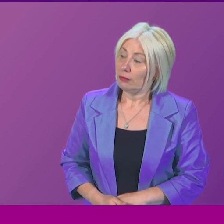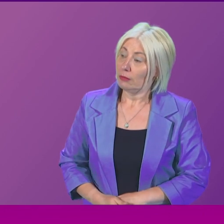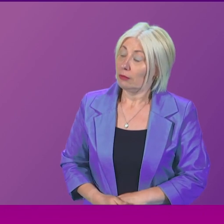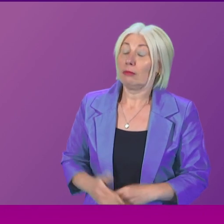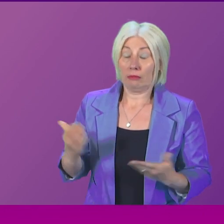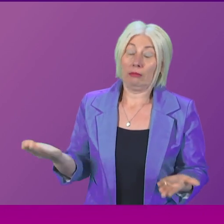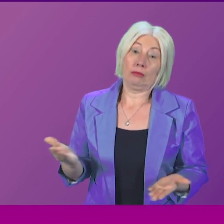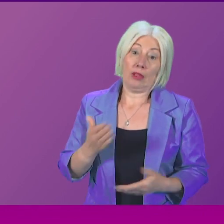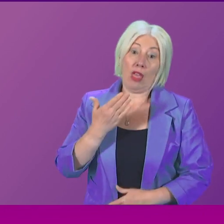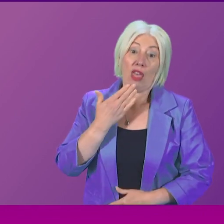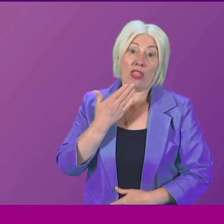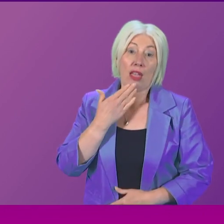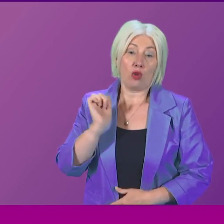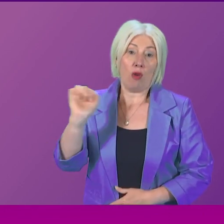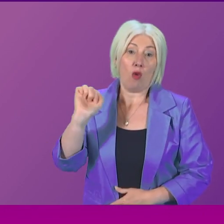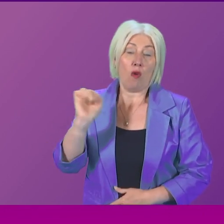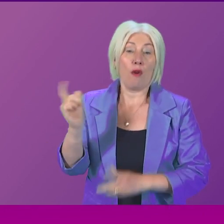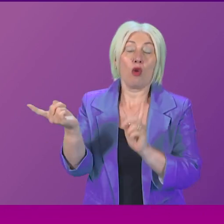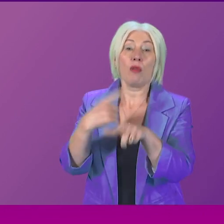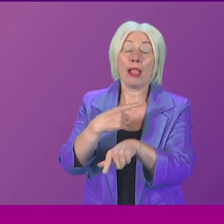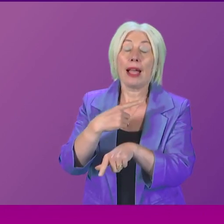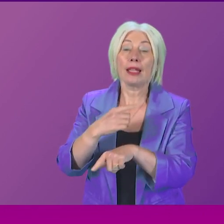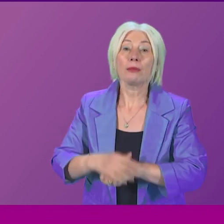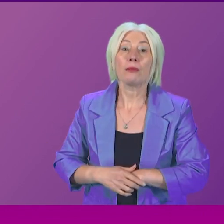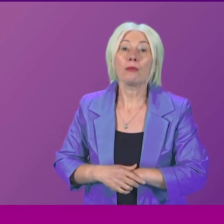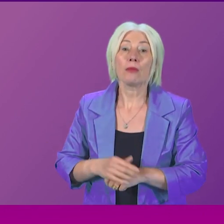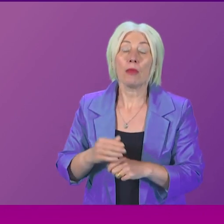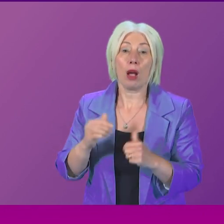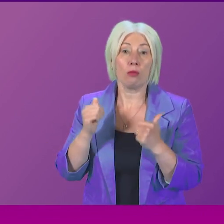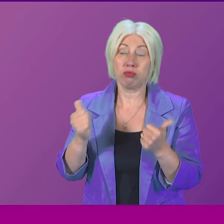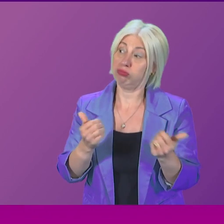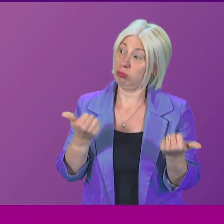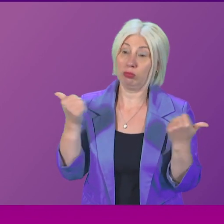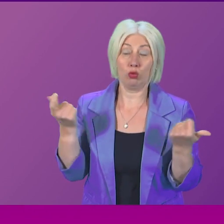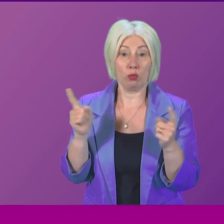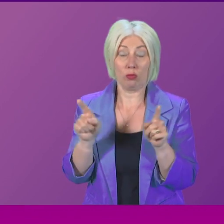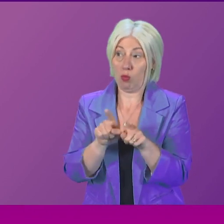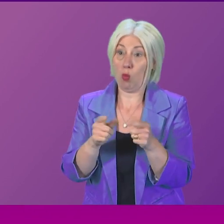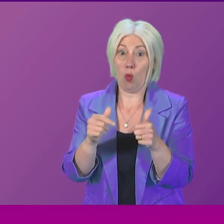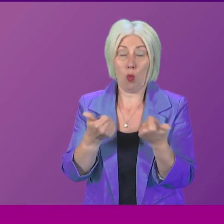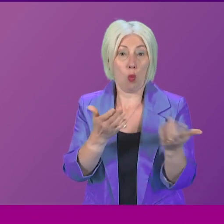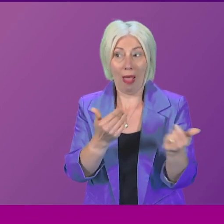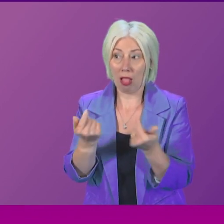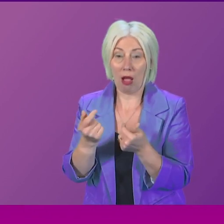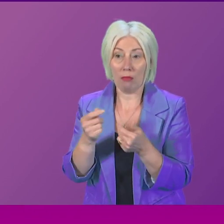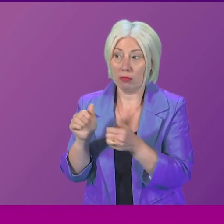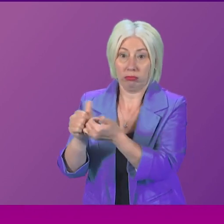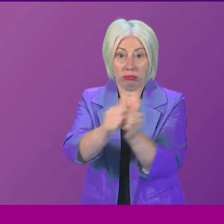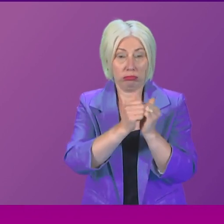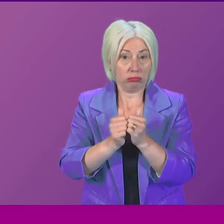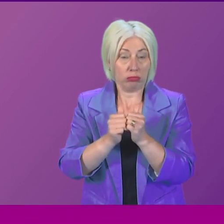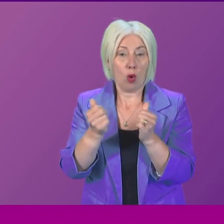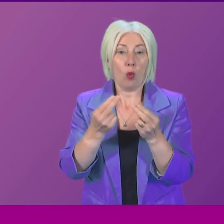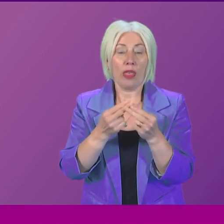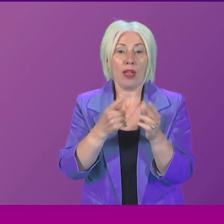I thank the First Minister for that reply and join him in welcoming the partnerships which take place with the Anthony